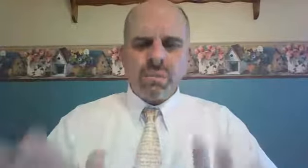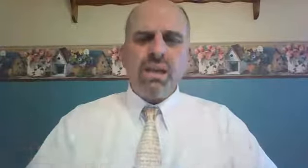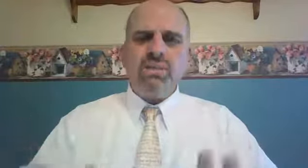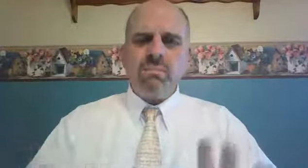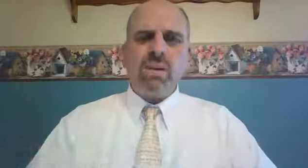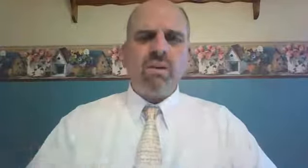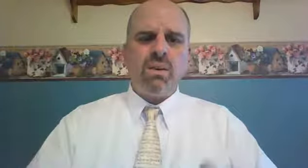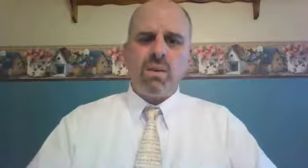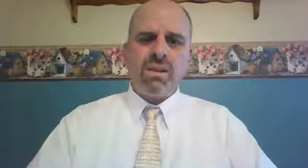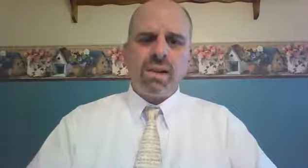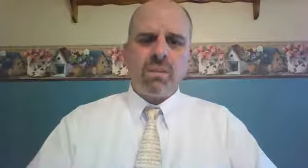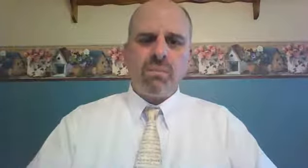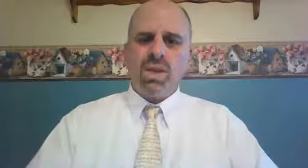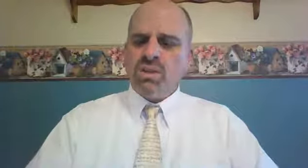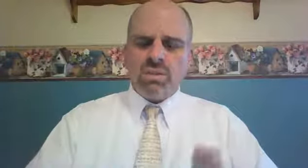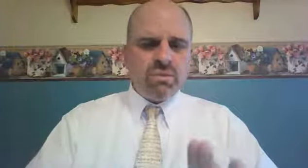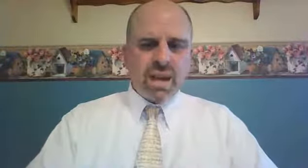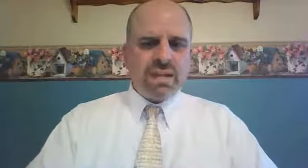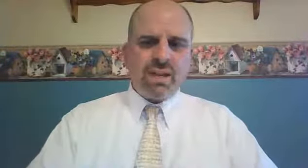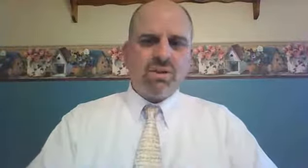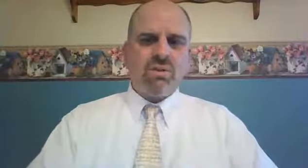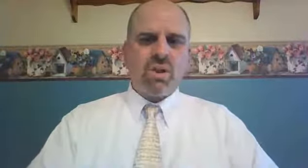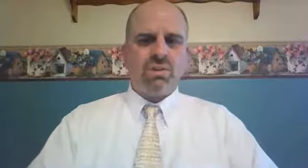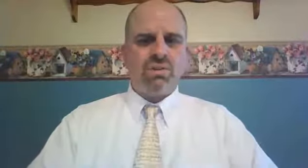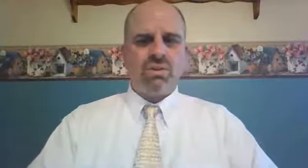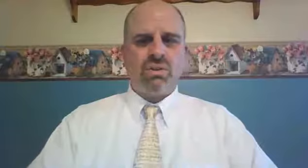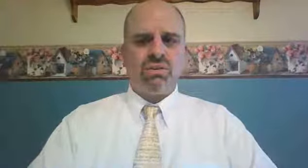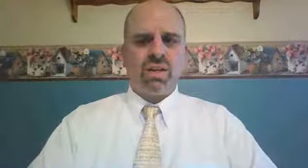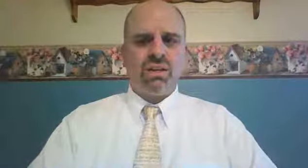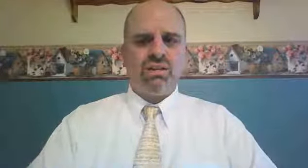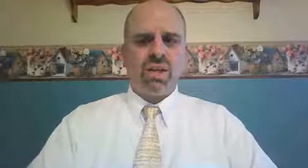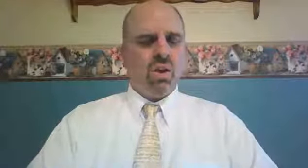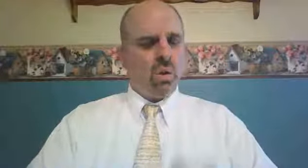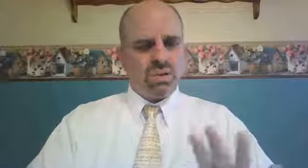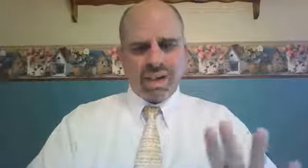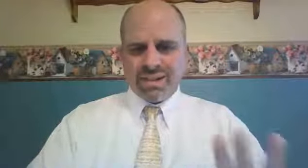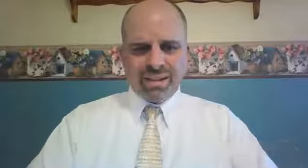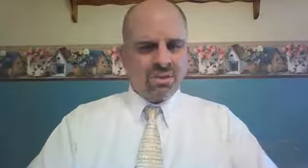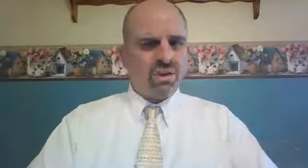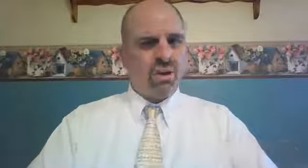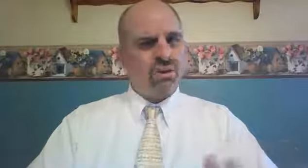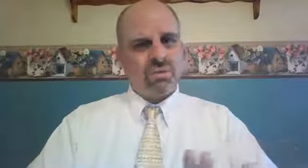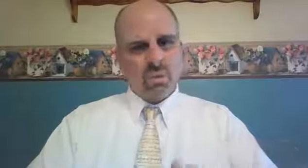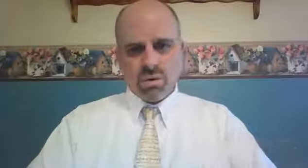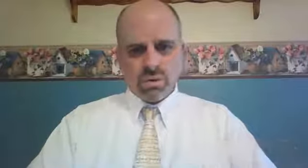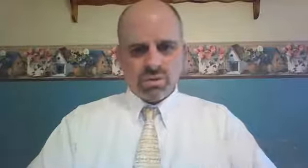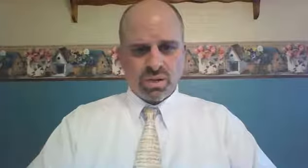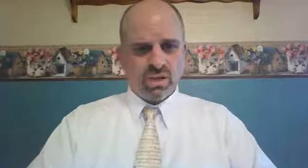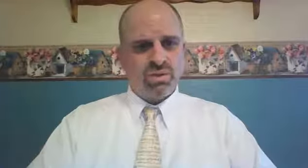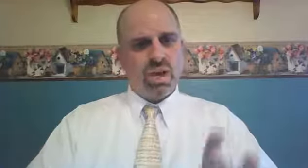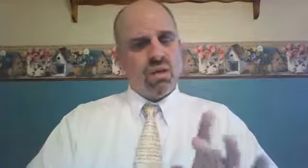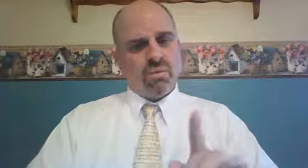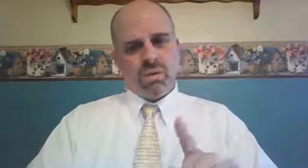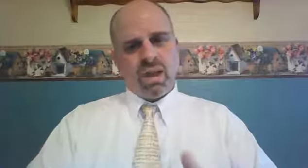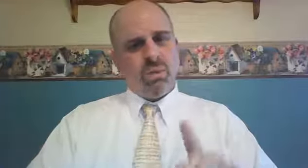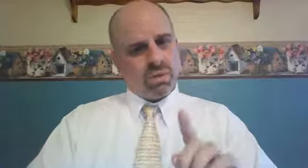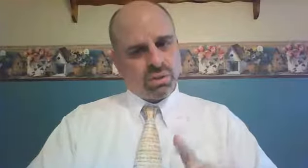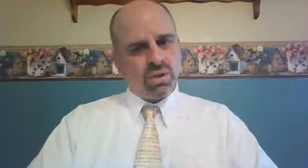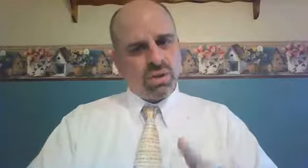intermarry with them. Do not give your daughters to their sons or take their daughters for your sons. For they will turn